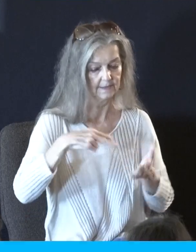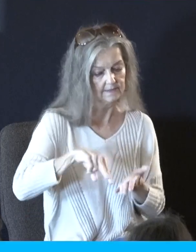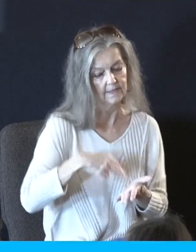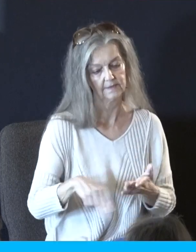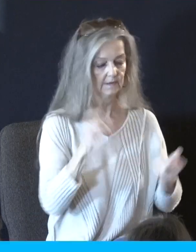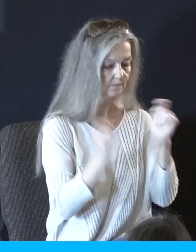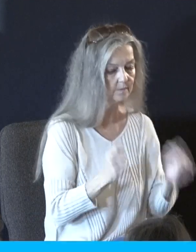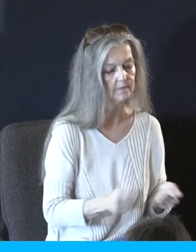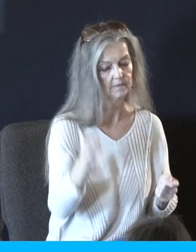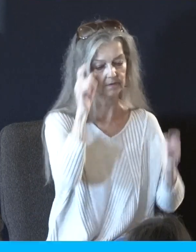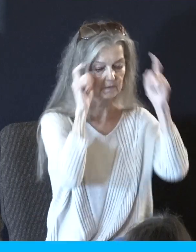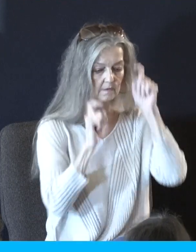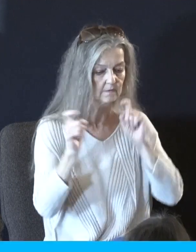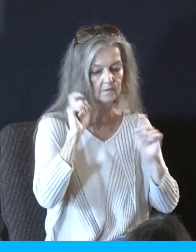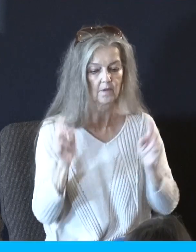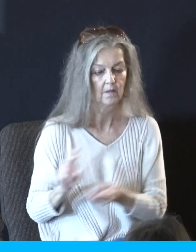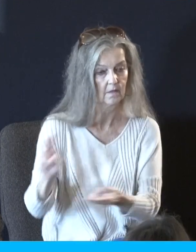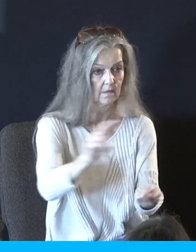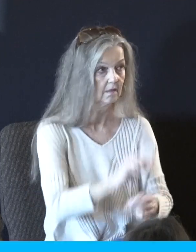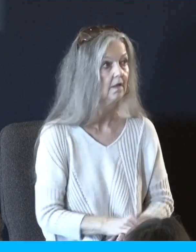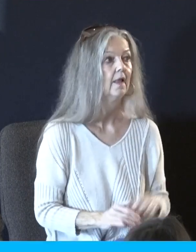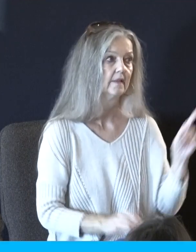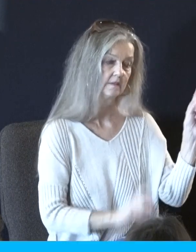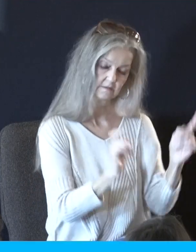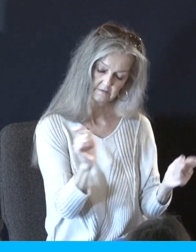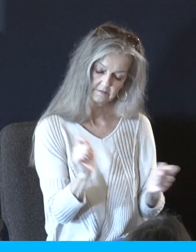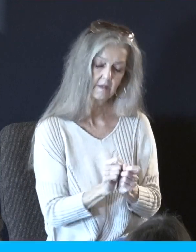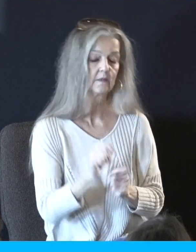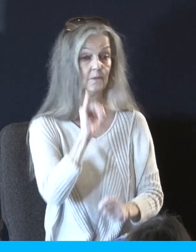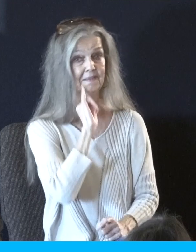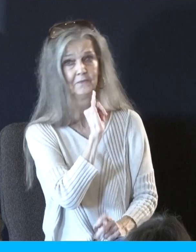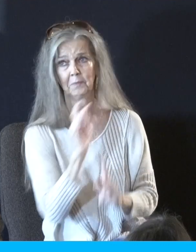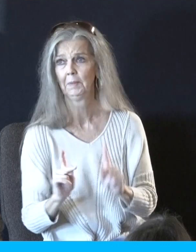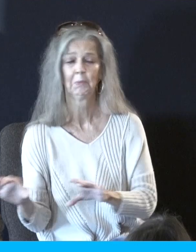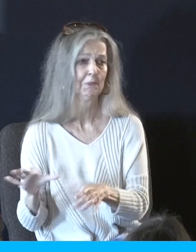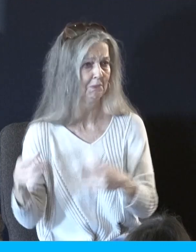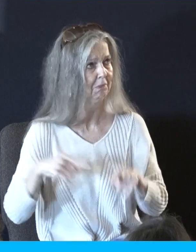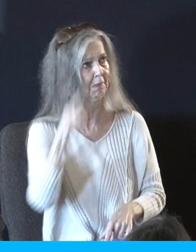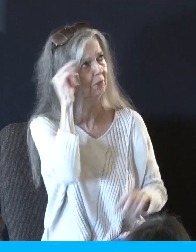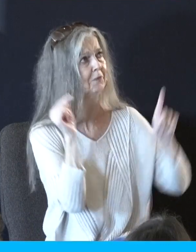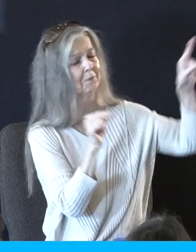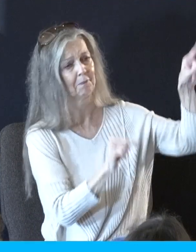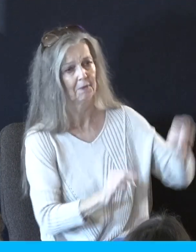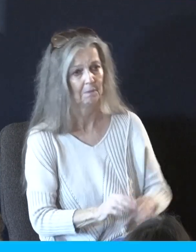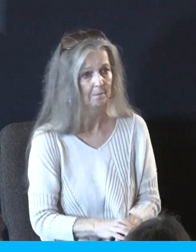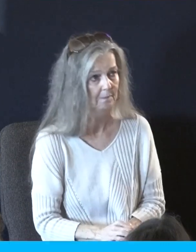sexual promiscuity. And this is exactly what the Israelites were doing while Moses was away. This altar,